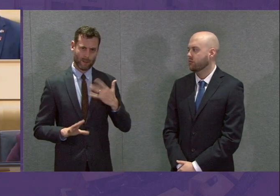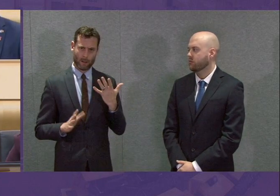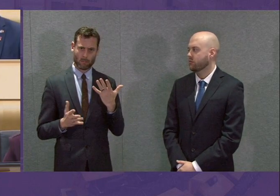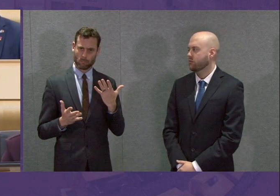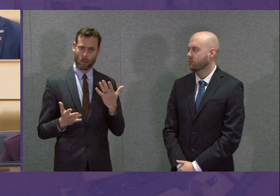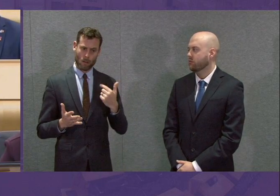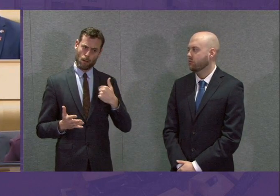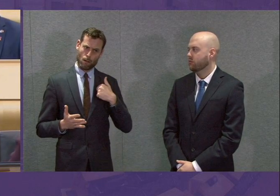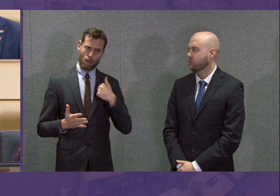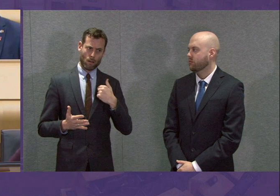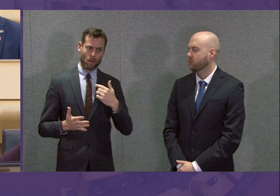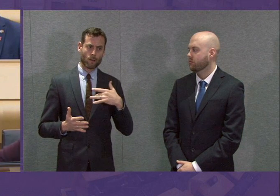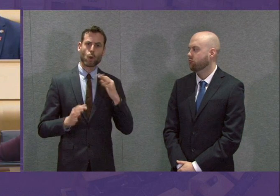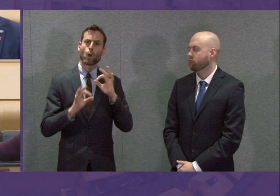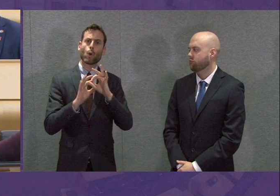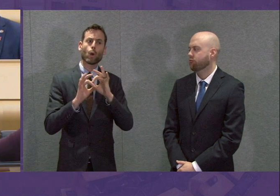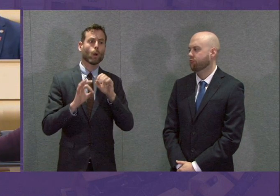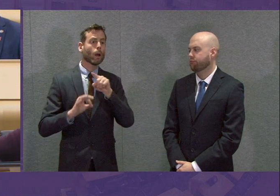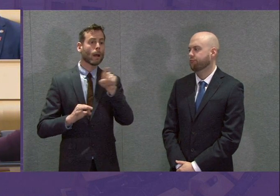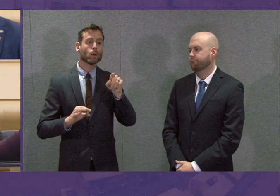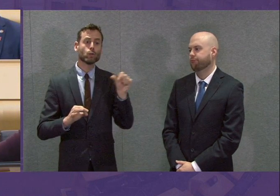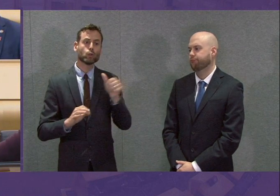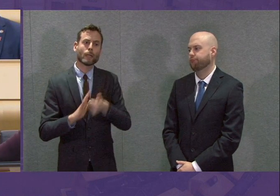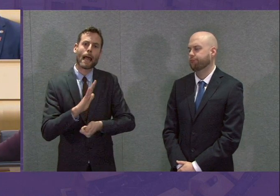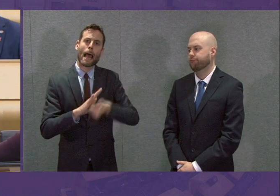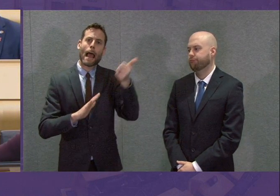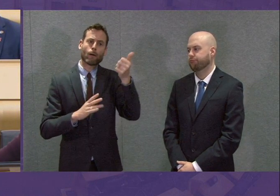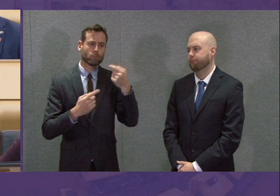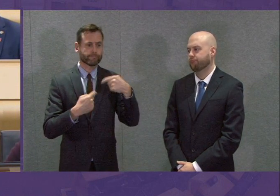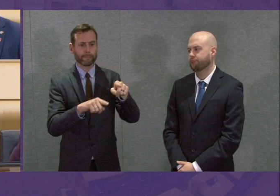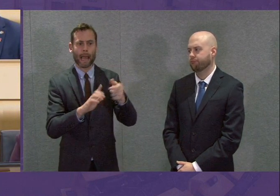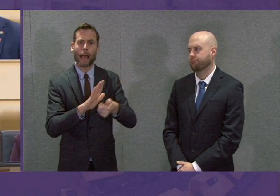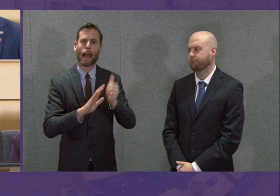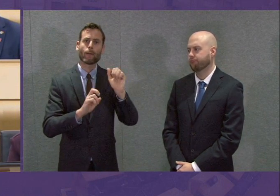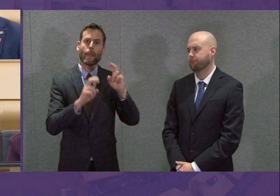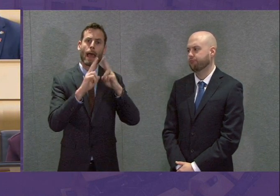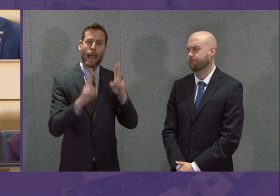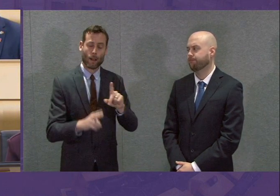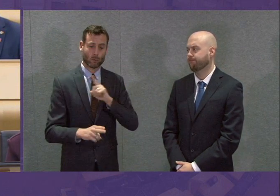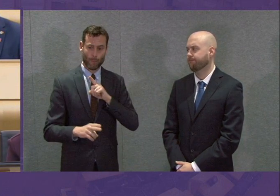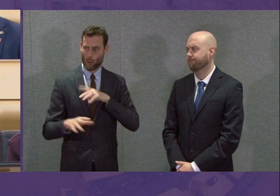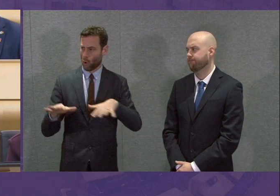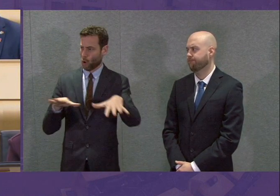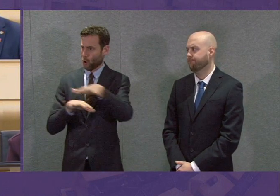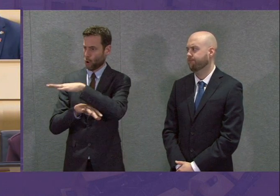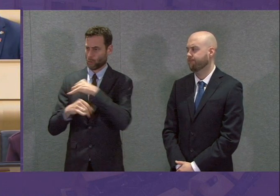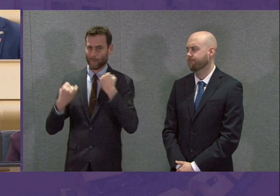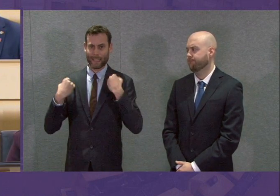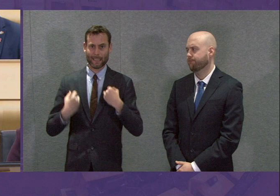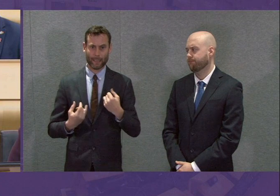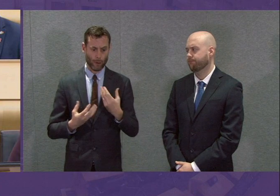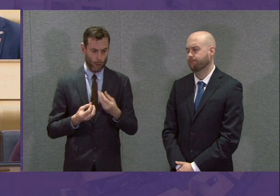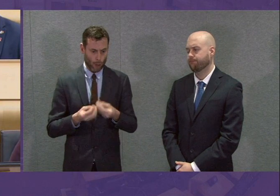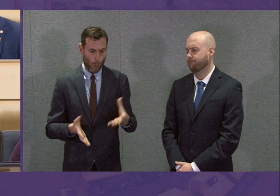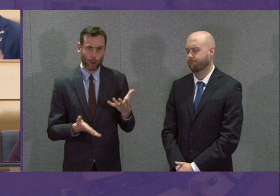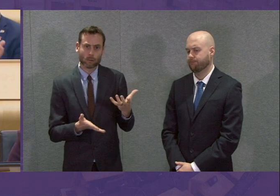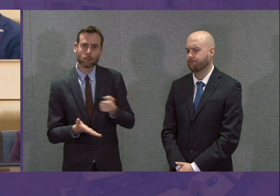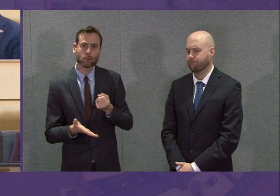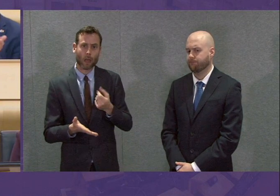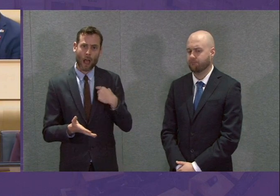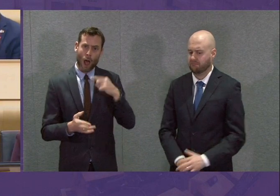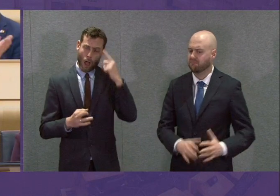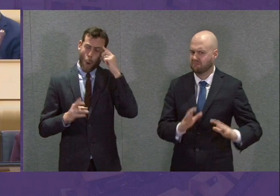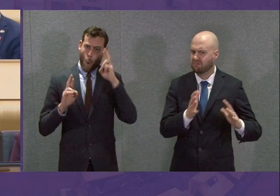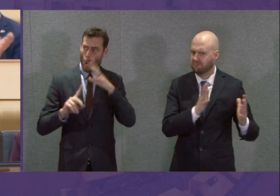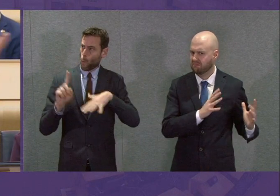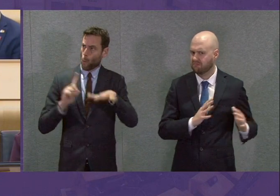from their home because of rent arrears accrued as a result of the coronavirus crisis. I hope everybody across the Chamber agrees with that. Let me